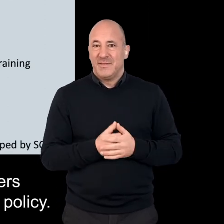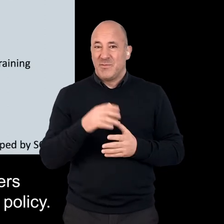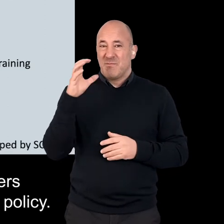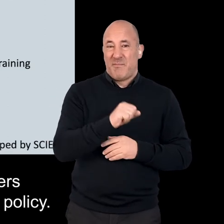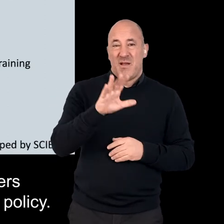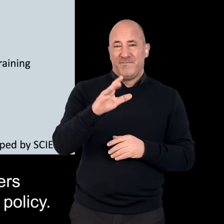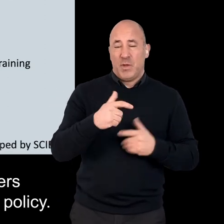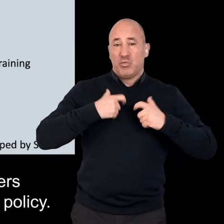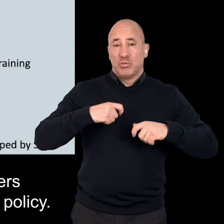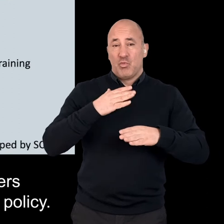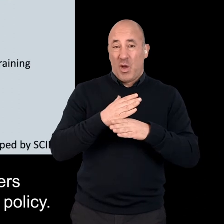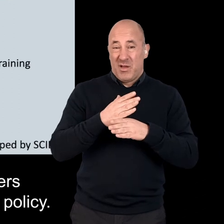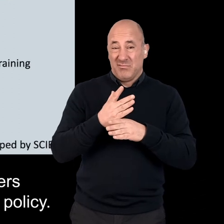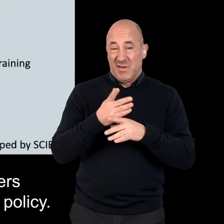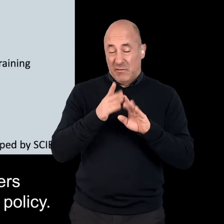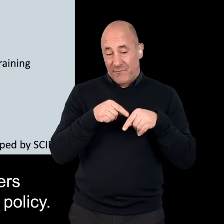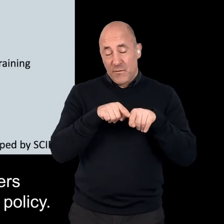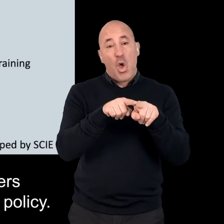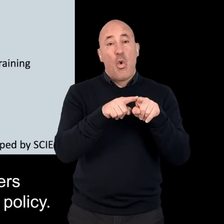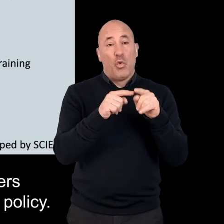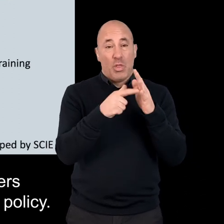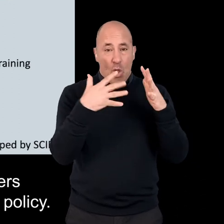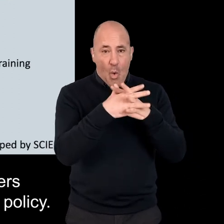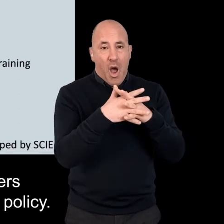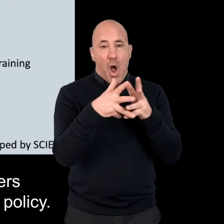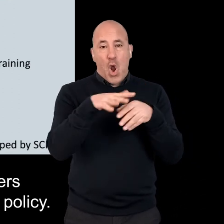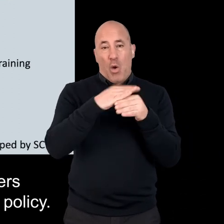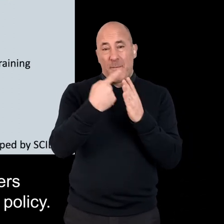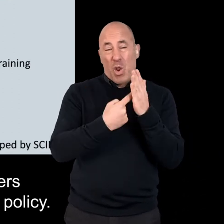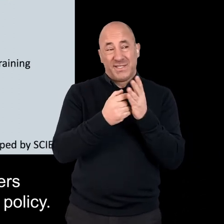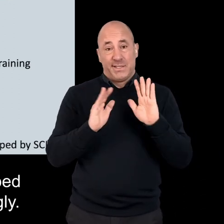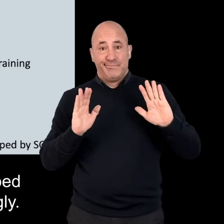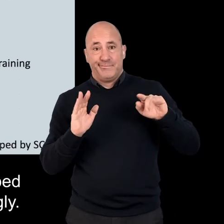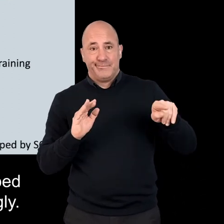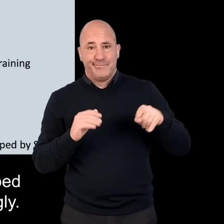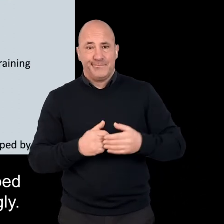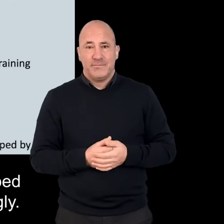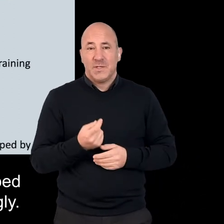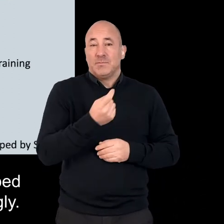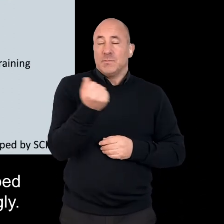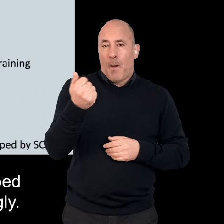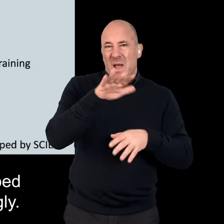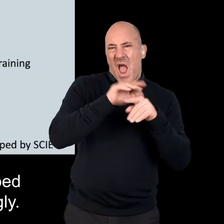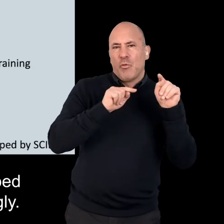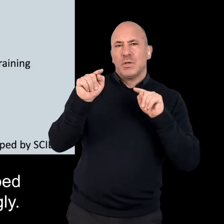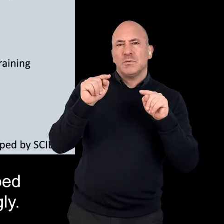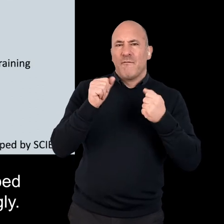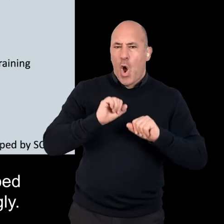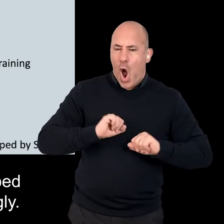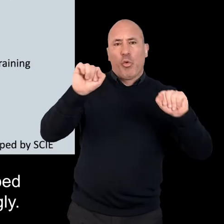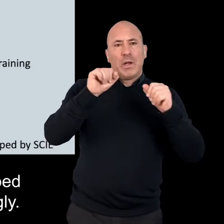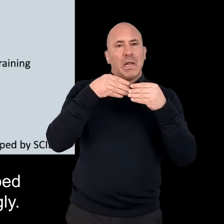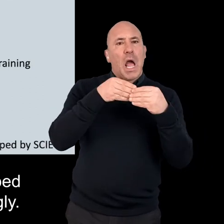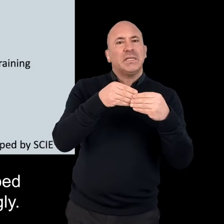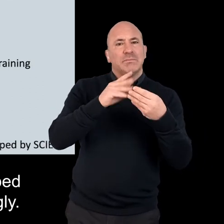But remembering social workers are guided by legislation and local policy. And in some areas have